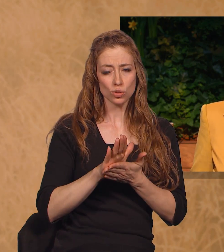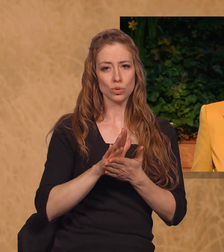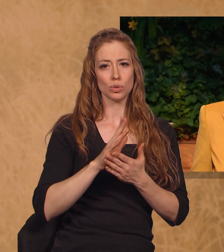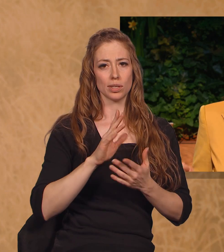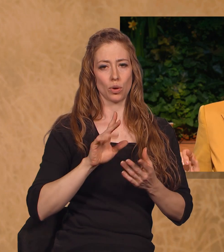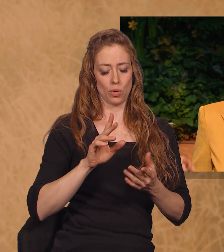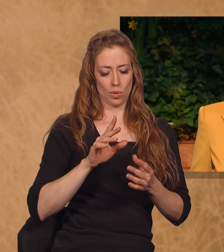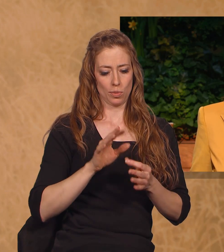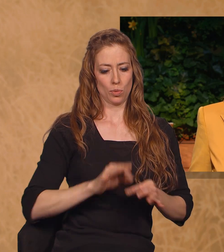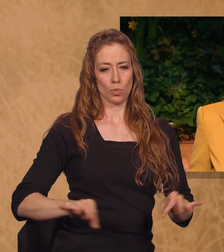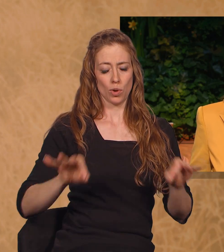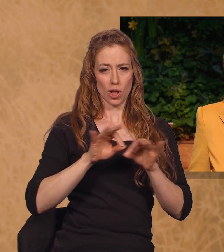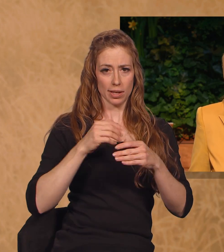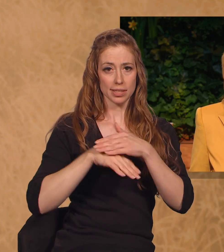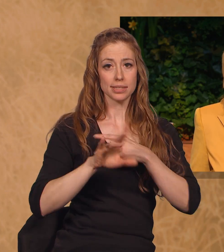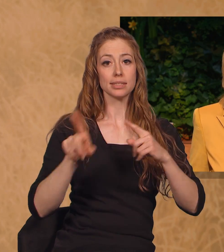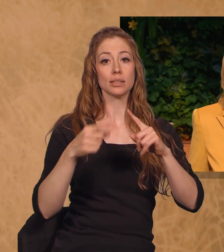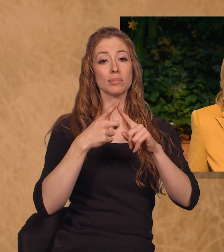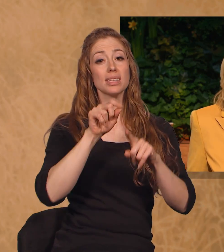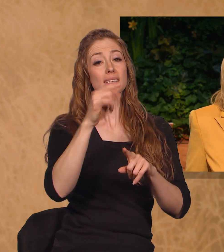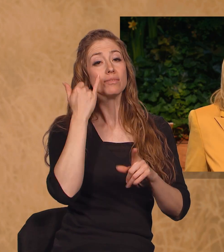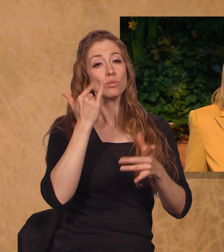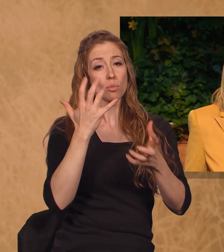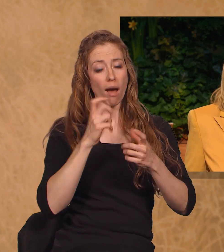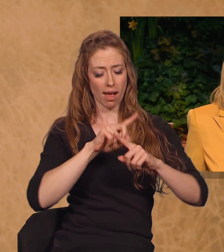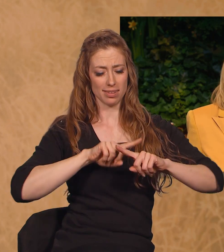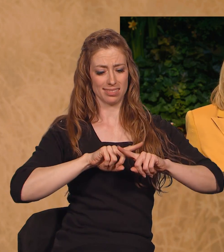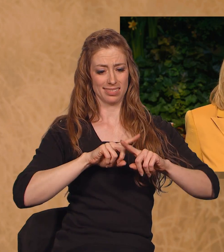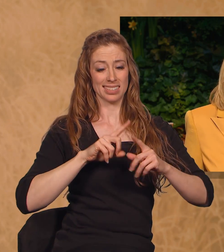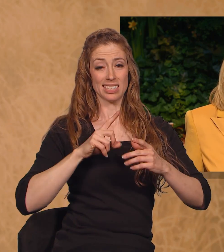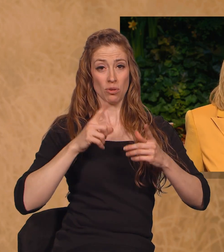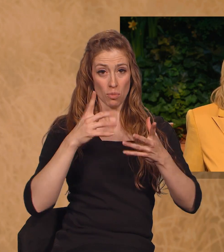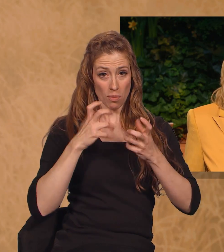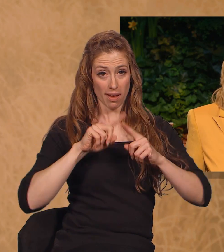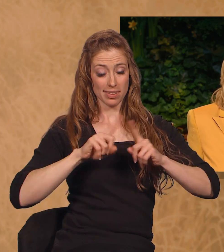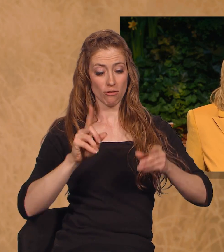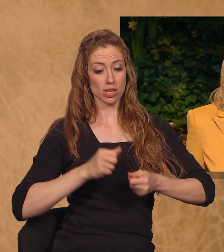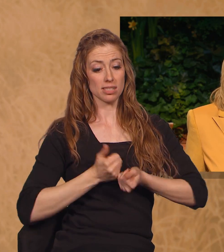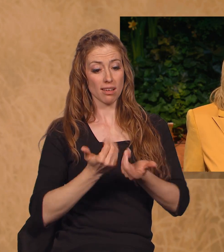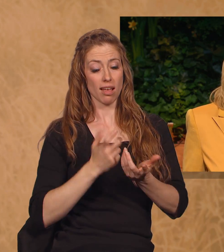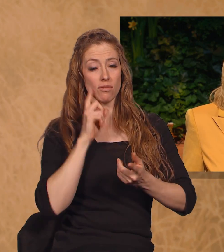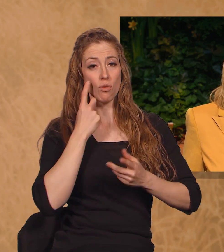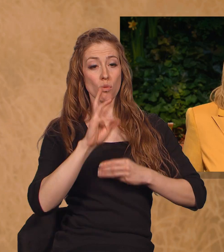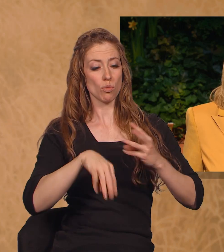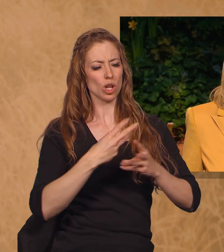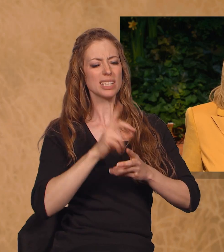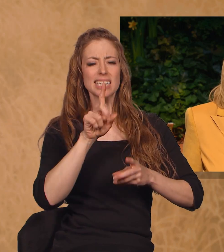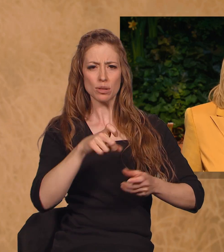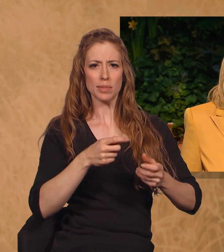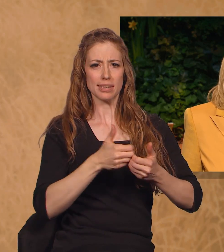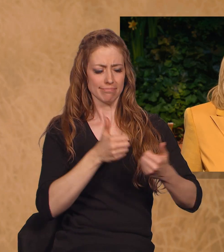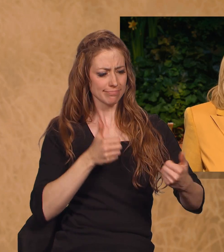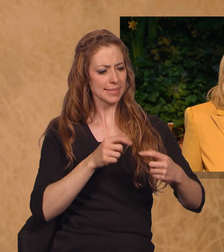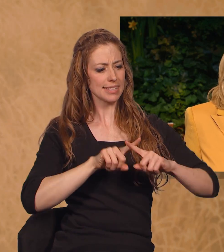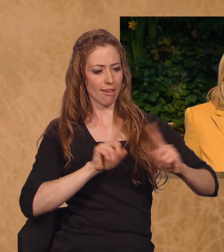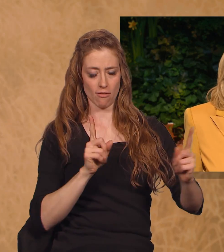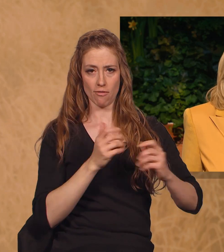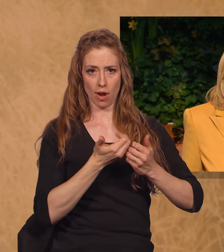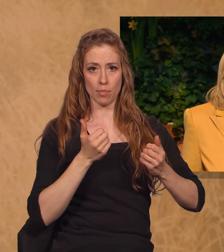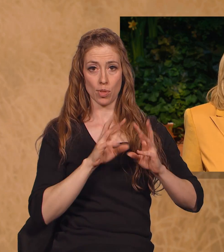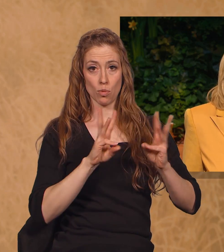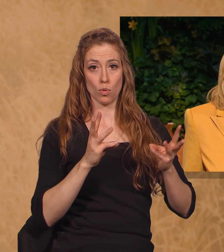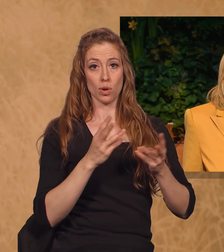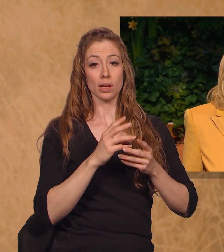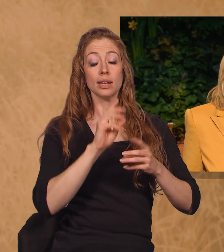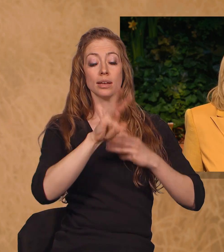in the world, you must be different from the world. I echo the words of Joseph F. Smith, who said to